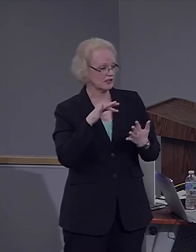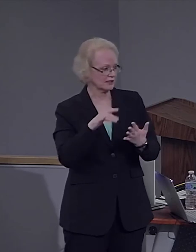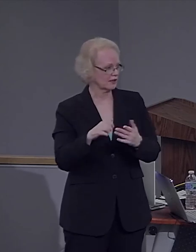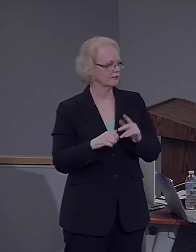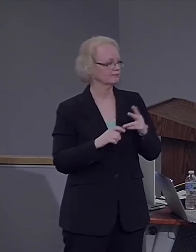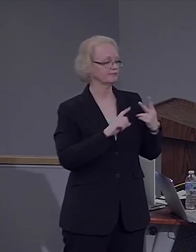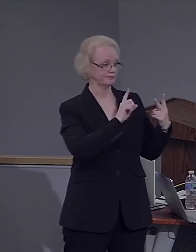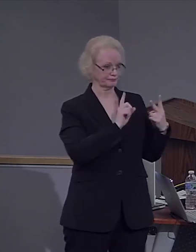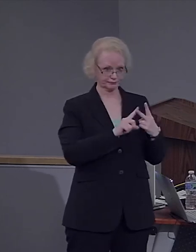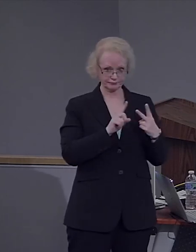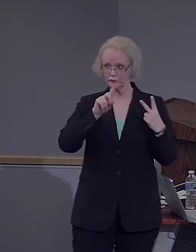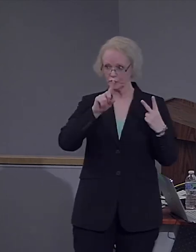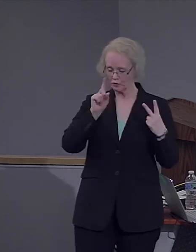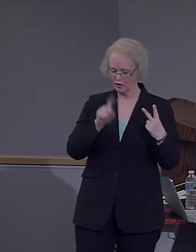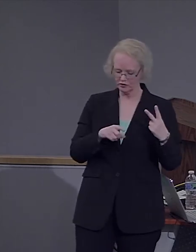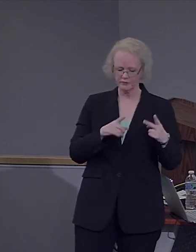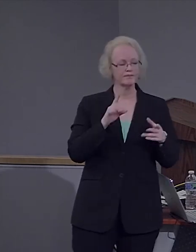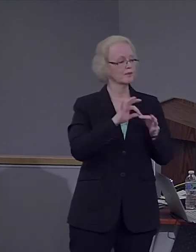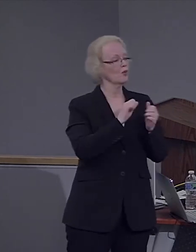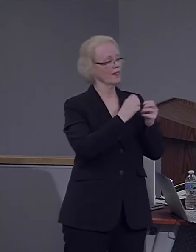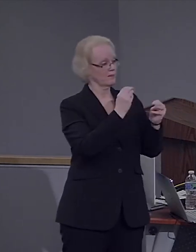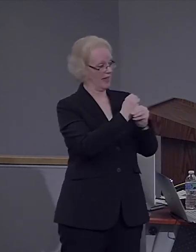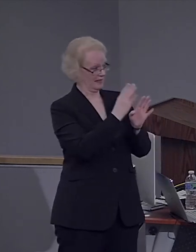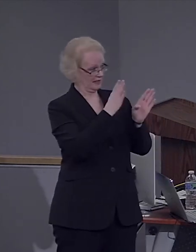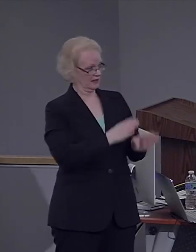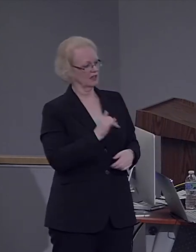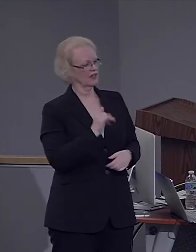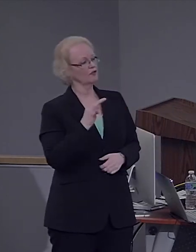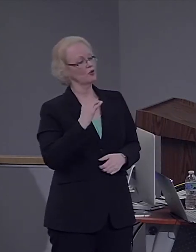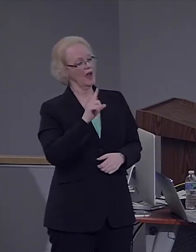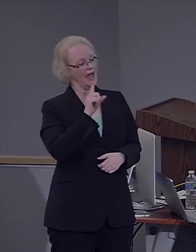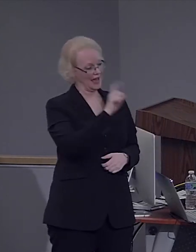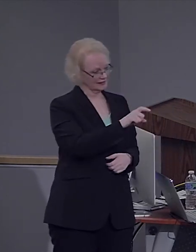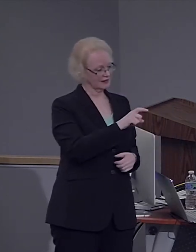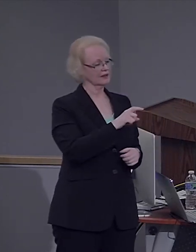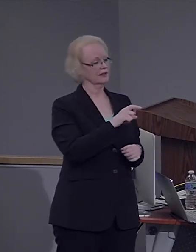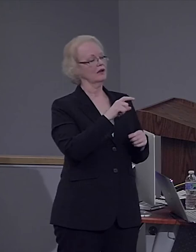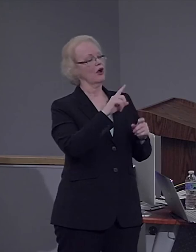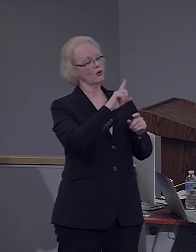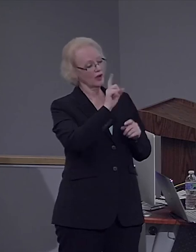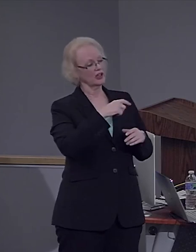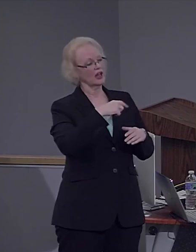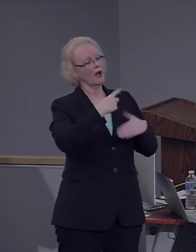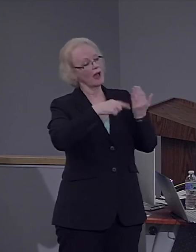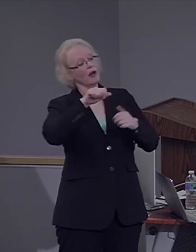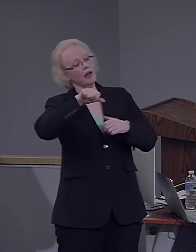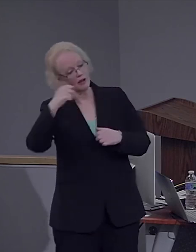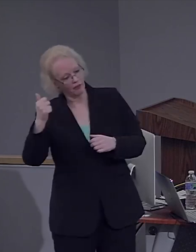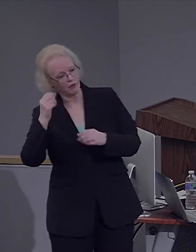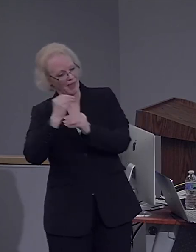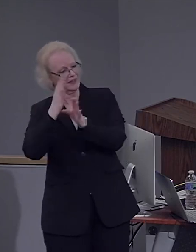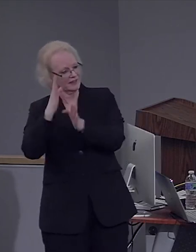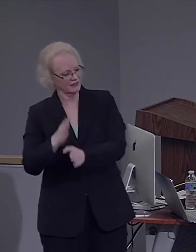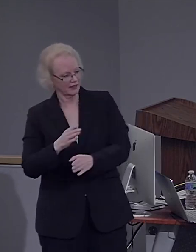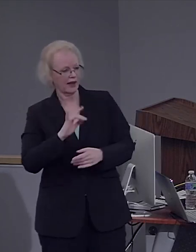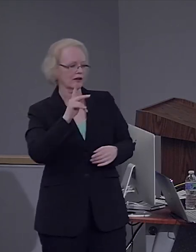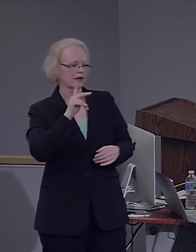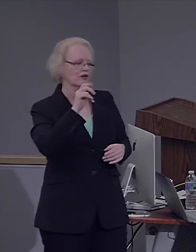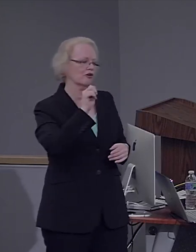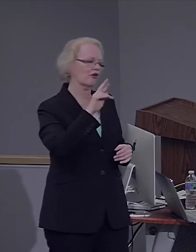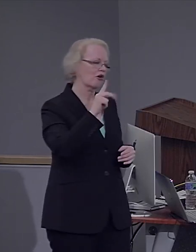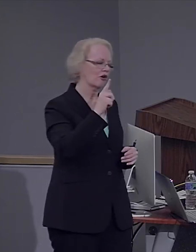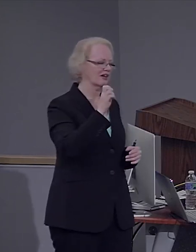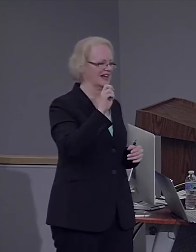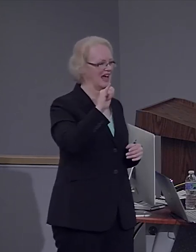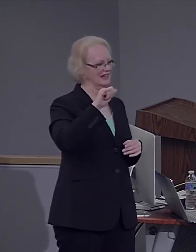mathematicians, suppose you ask them a question which involves another mathematician, like Karl Gauss lived in the 18th century. Yeah.